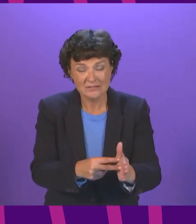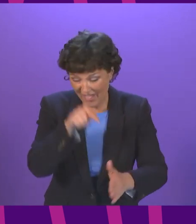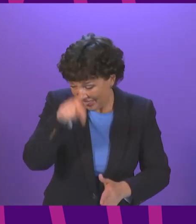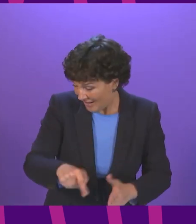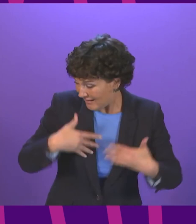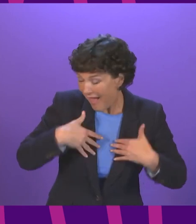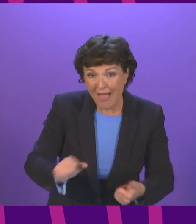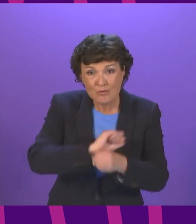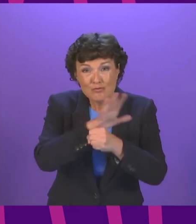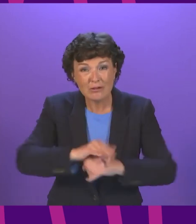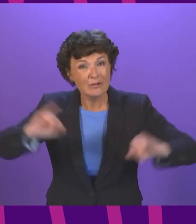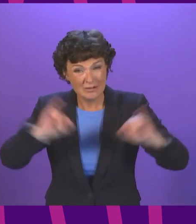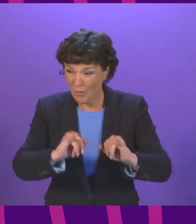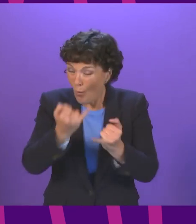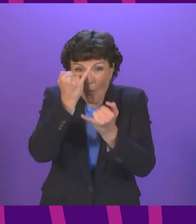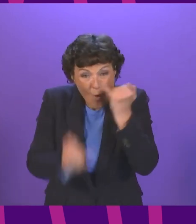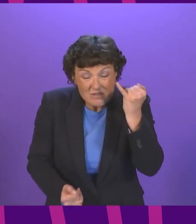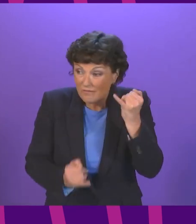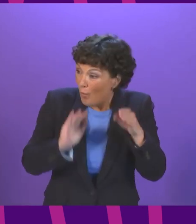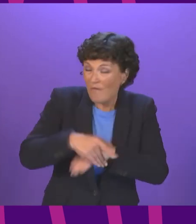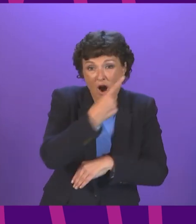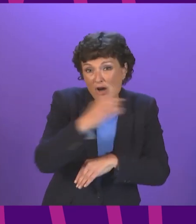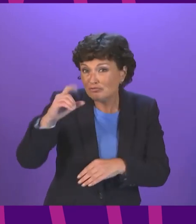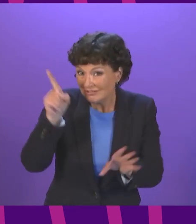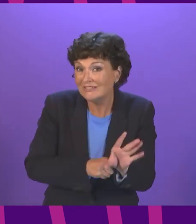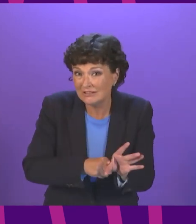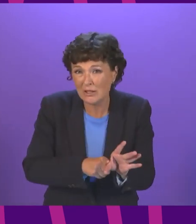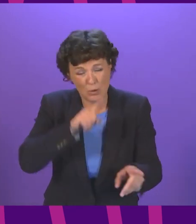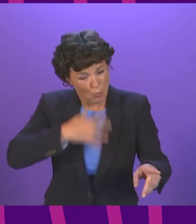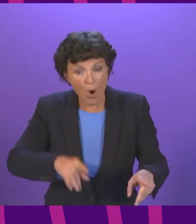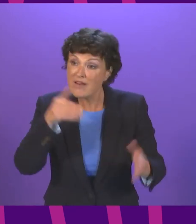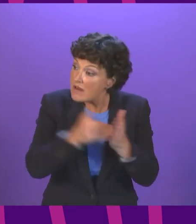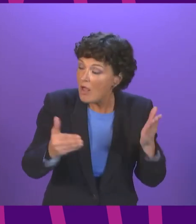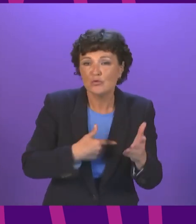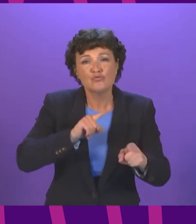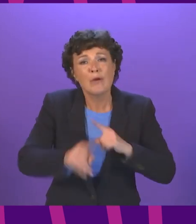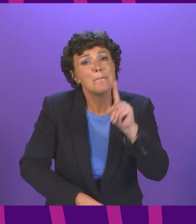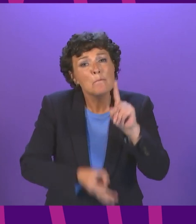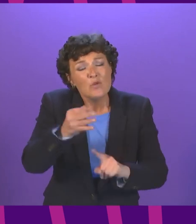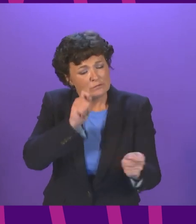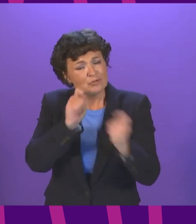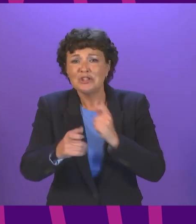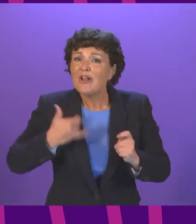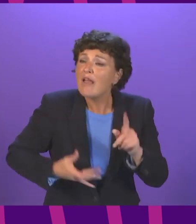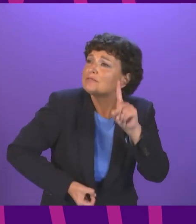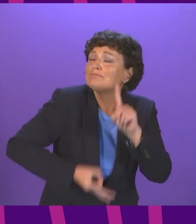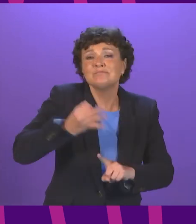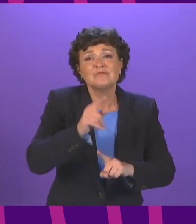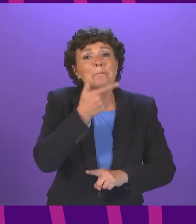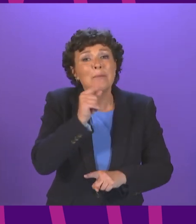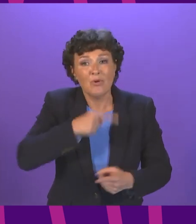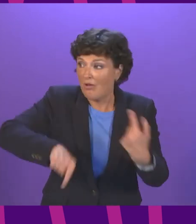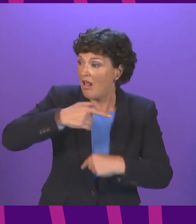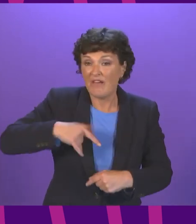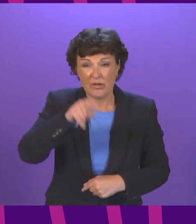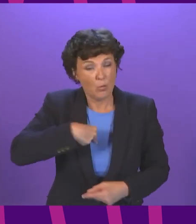a century and transform our nation and the lives of all those who live here We will deliver a national care service We will double the Scottish